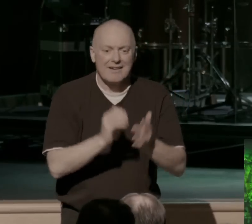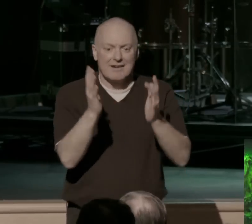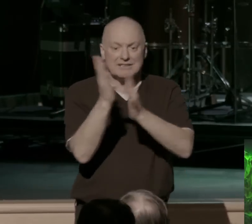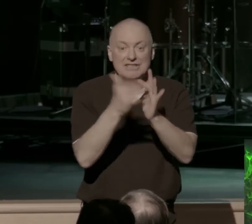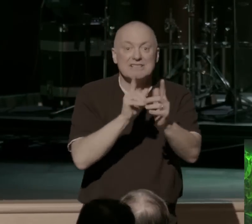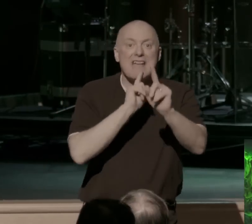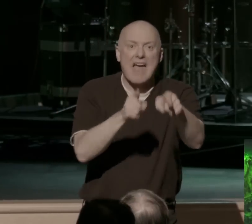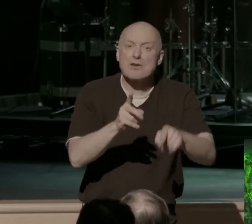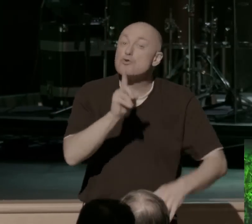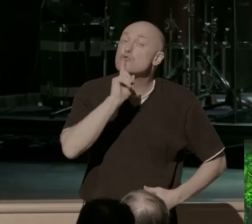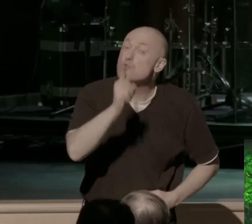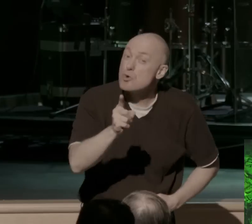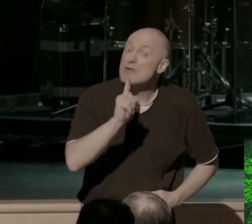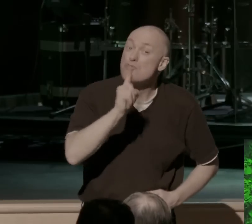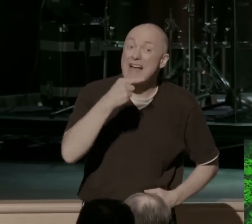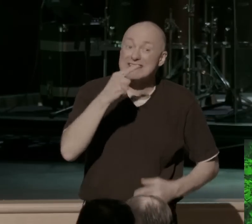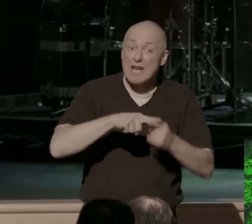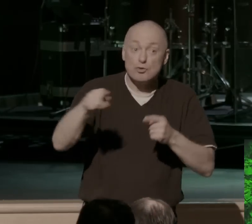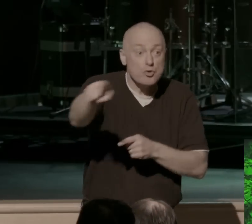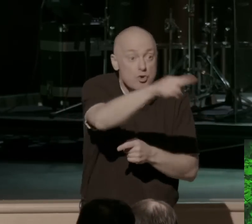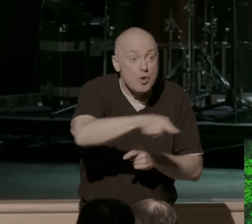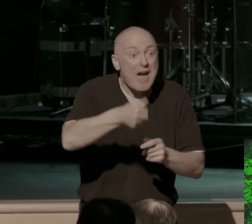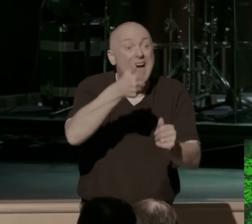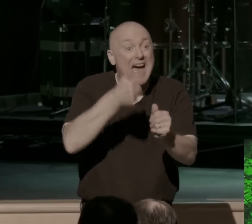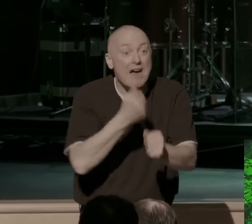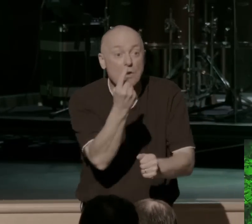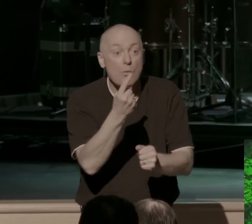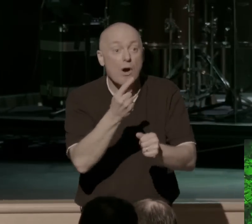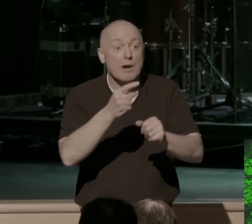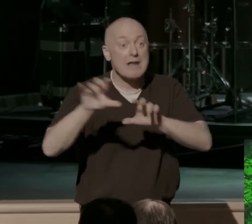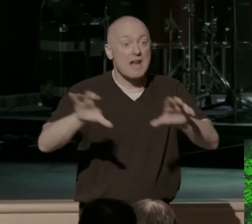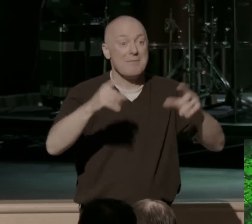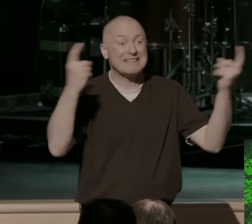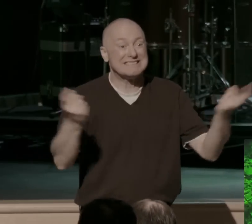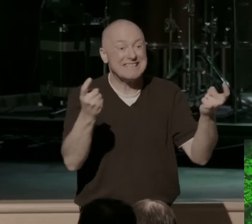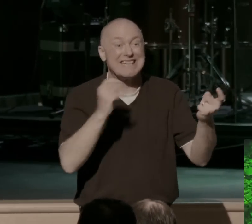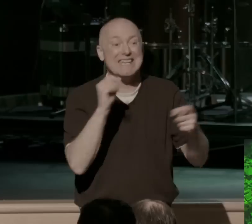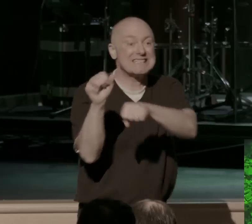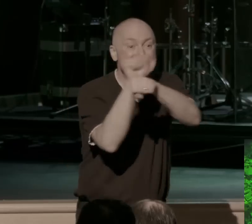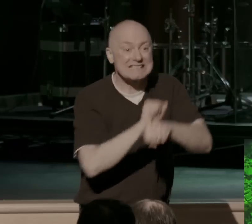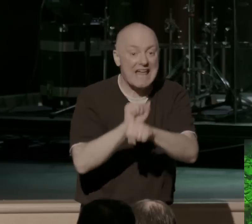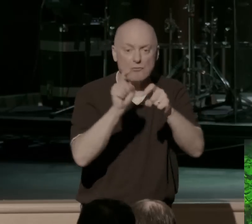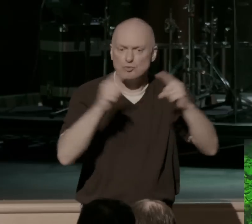Jesus answered them, truly, truly, I say to you, everyone who commits a sin is a slave to sin.